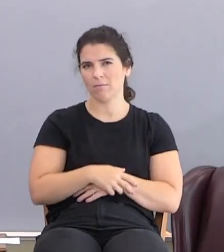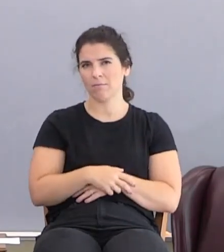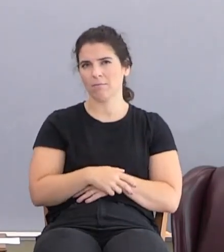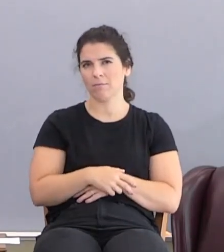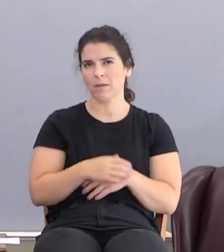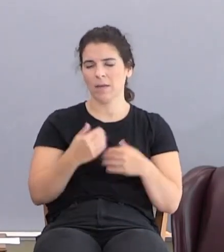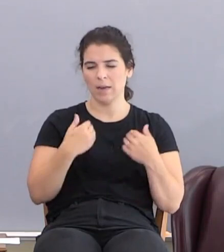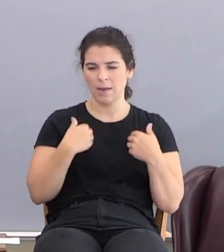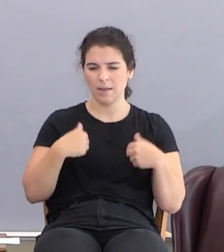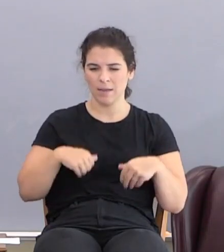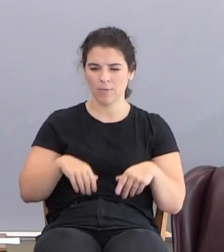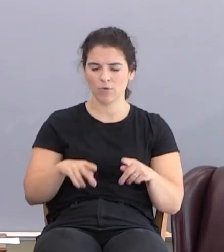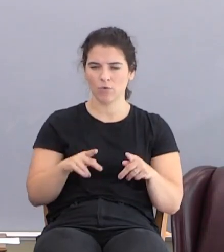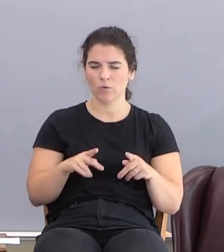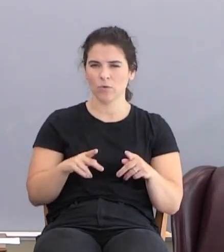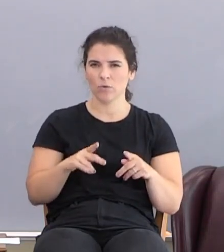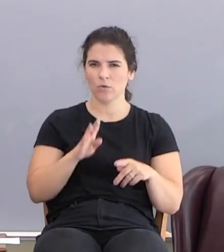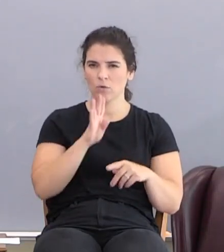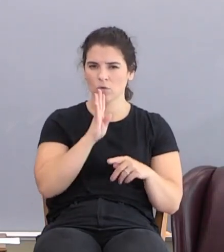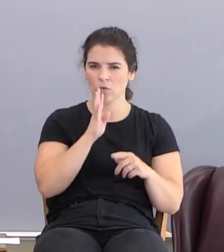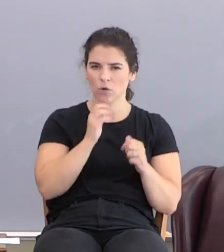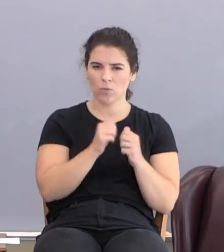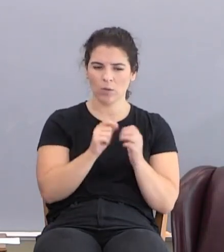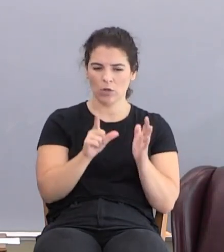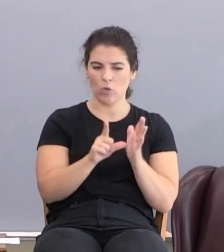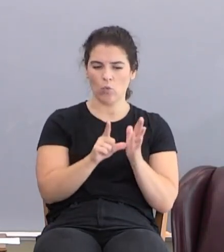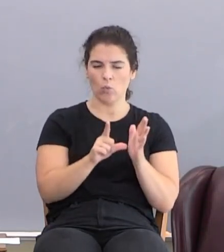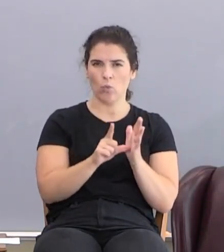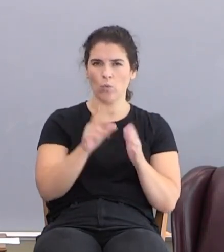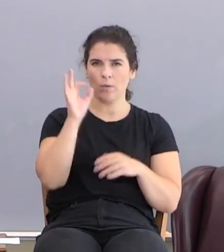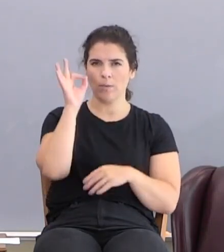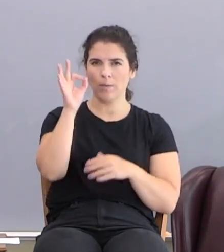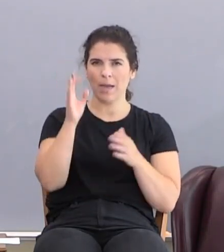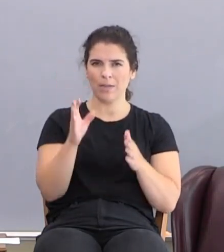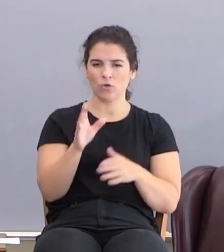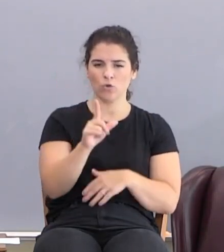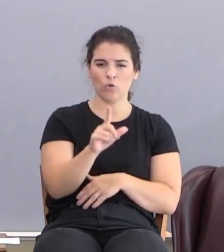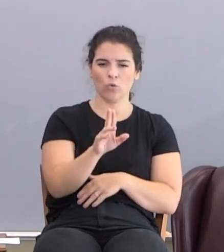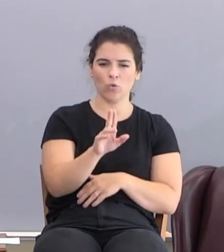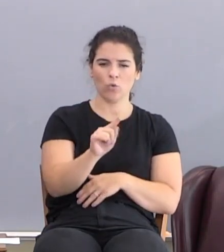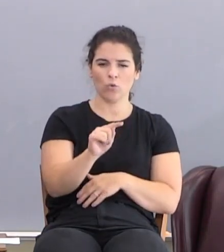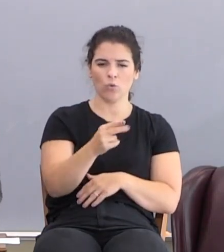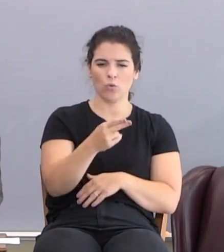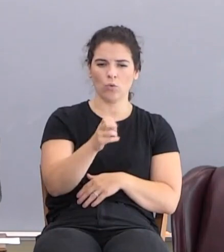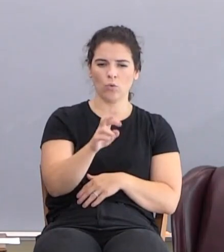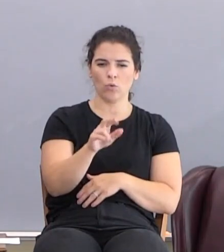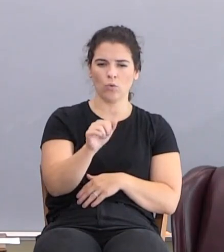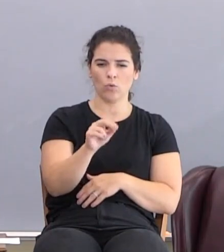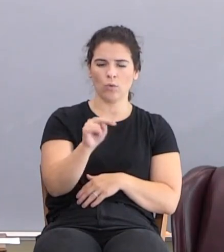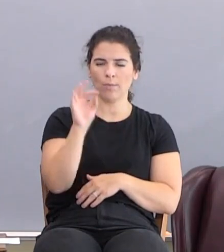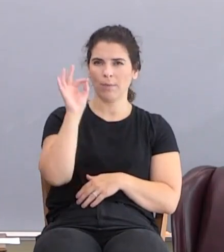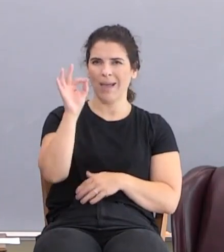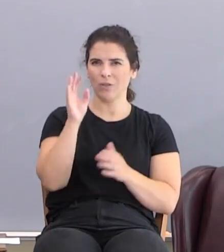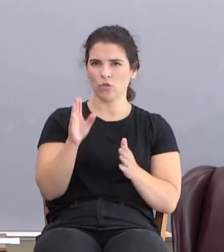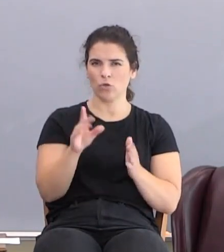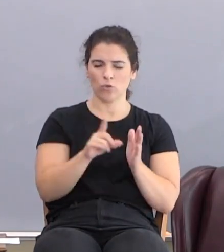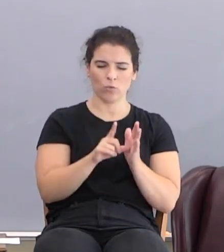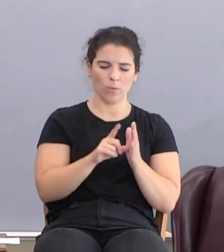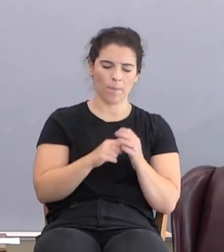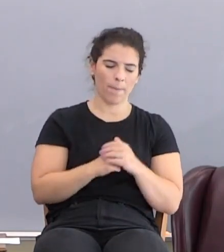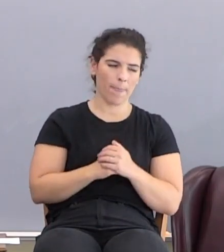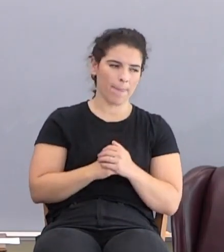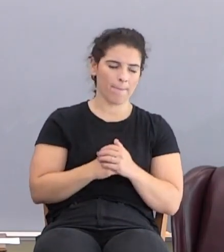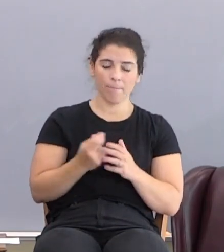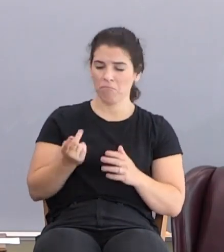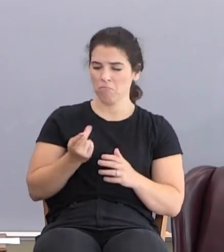I had an opportunity to talk to a Lutheran pastor just a few days ago and we were talking about